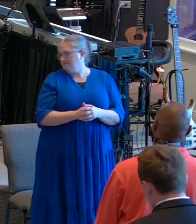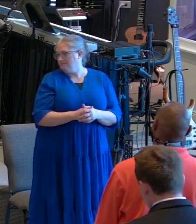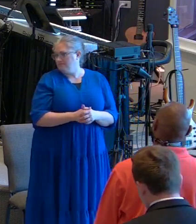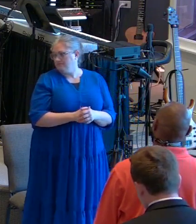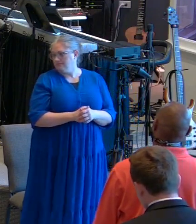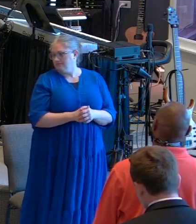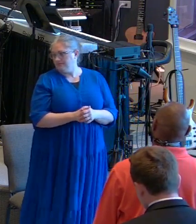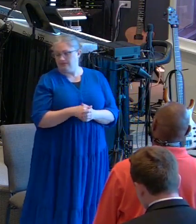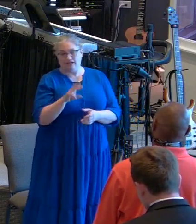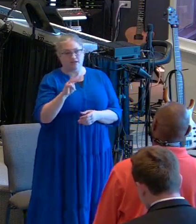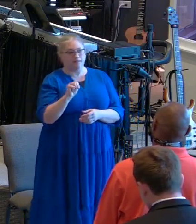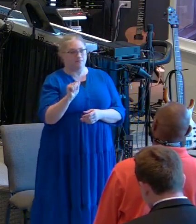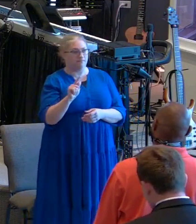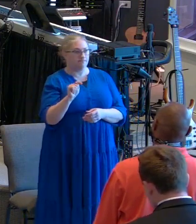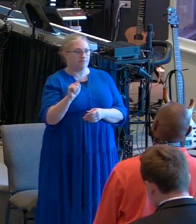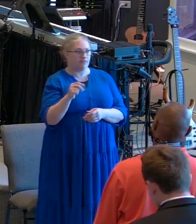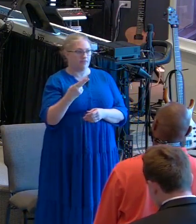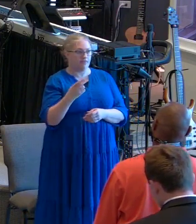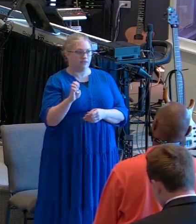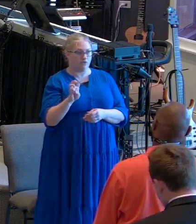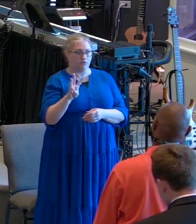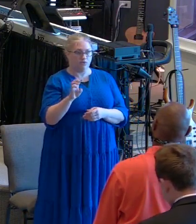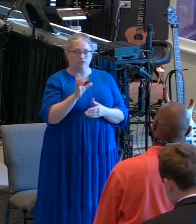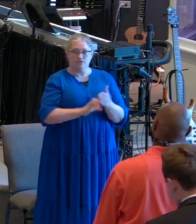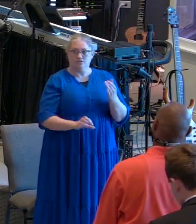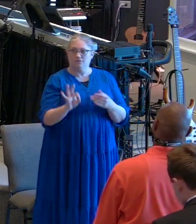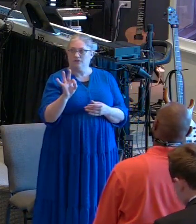Please turn to Matthew chapter 9, verse 2.